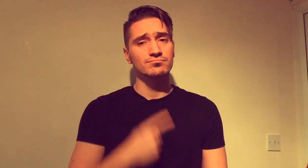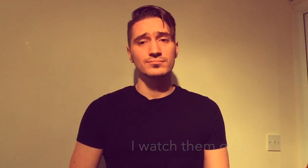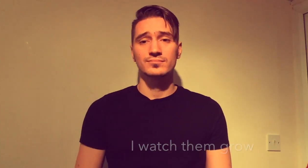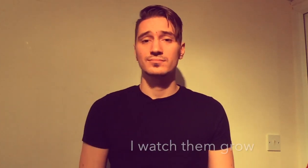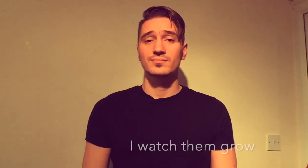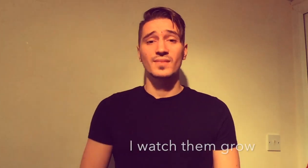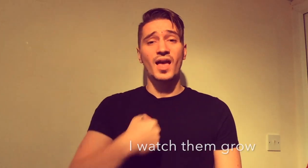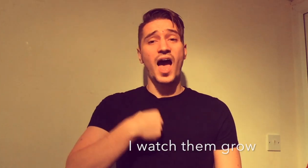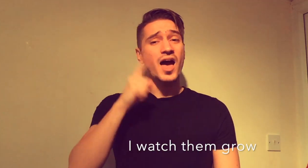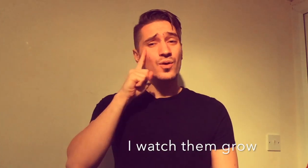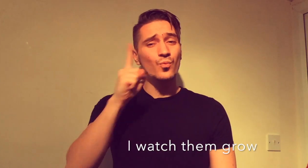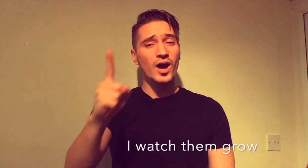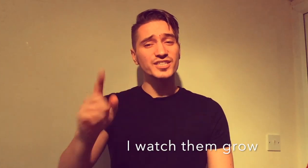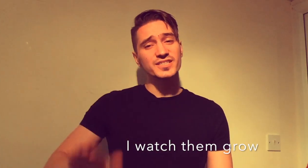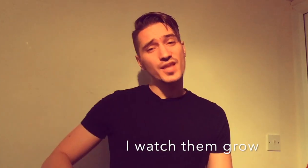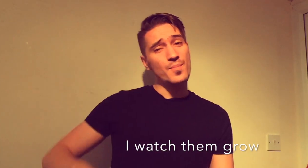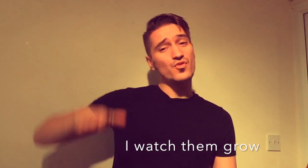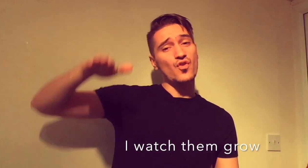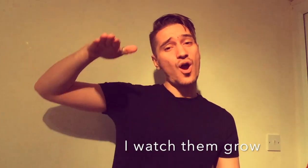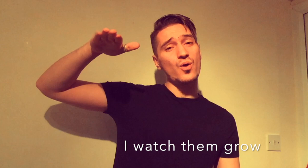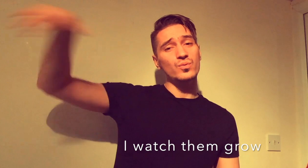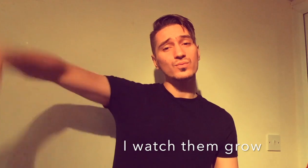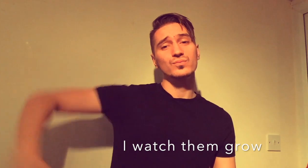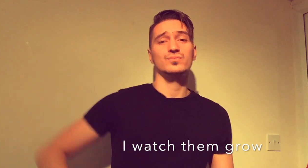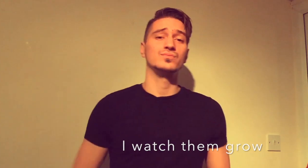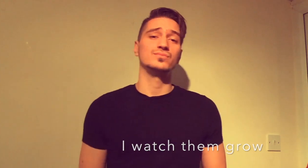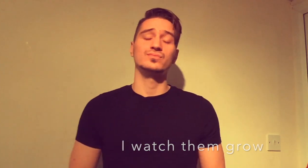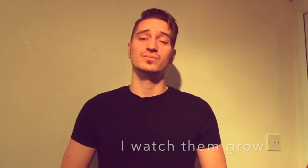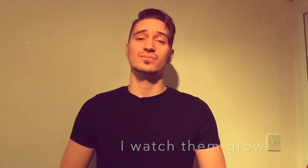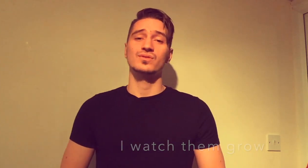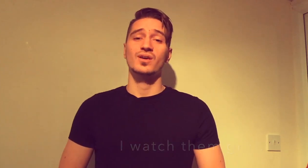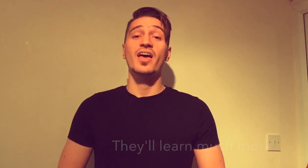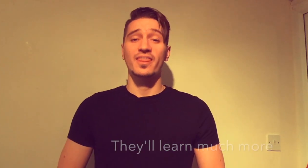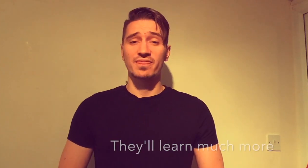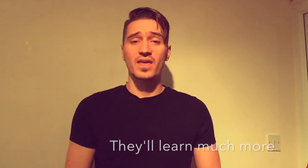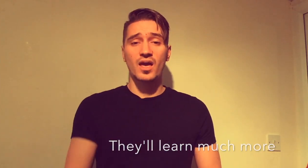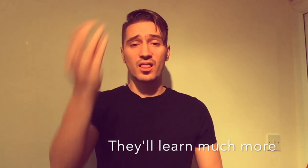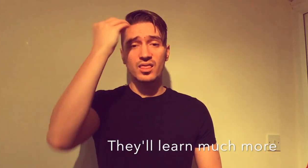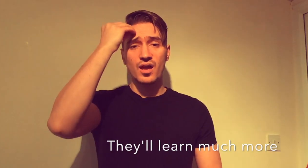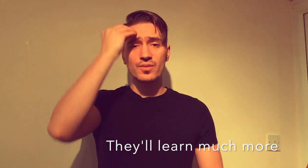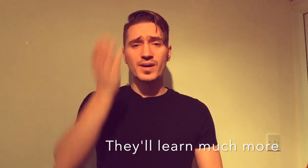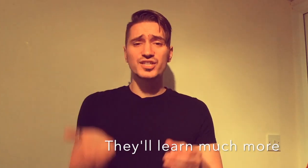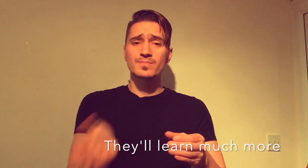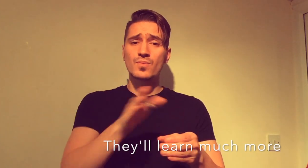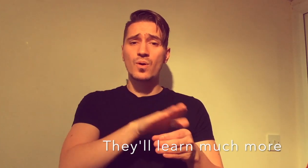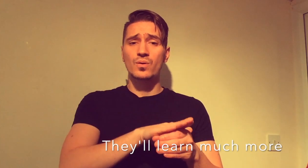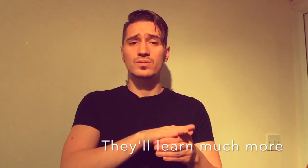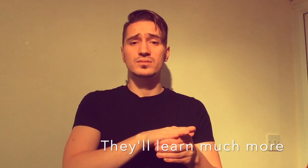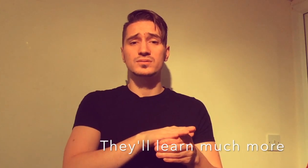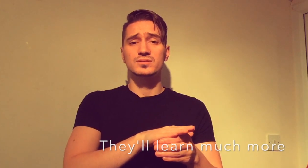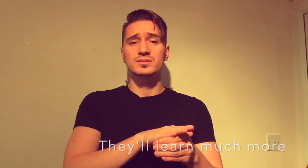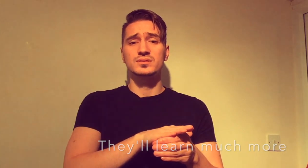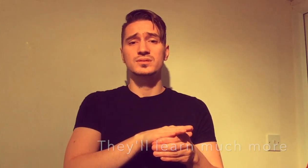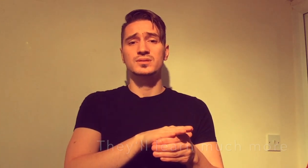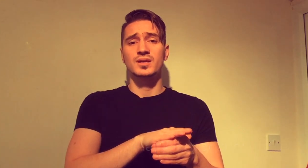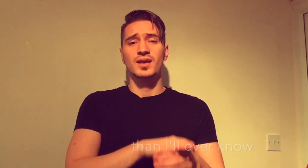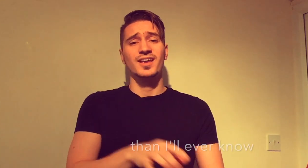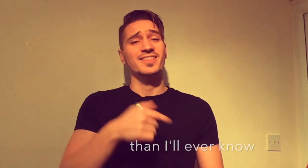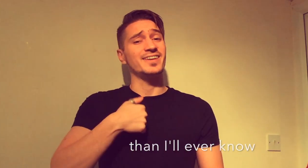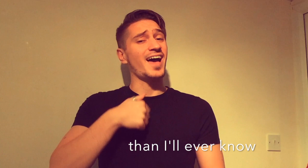I watch them grow. They learn much more than